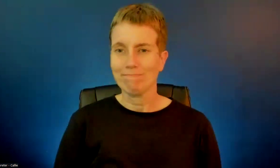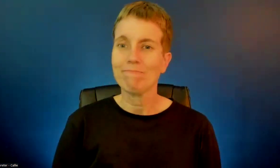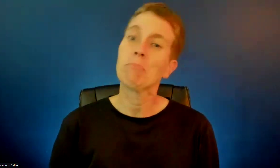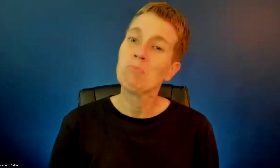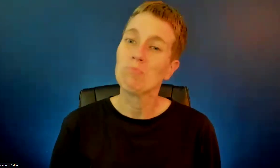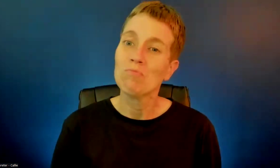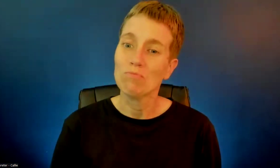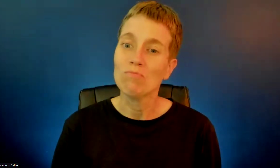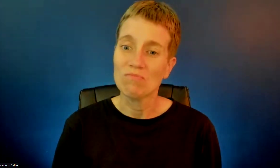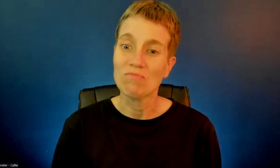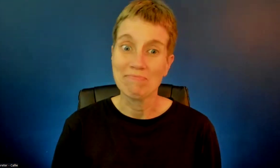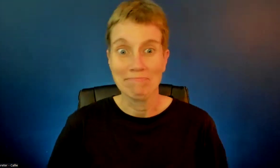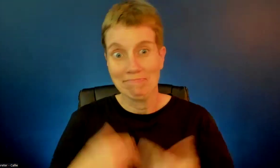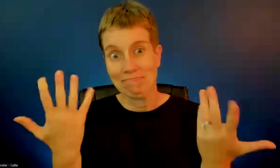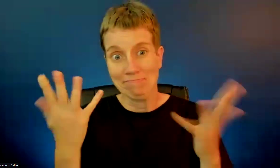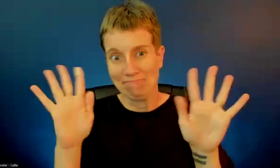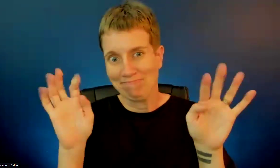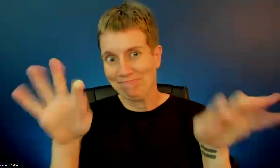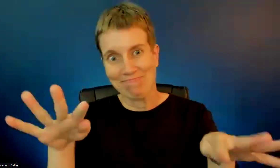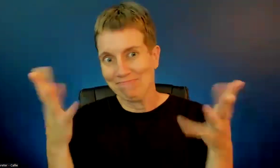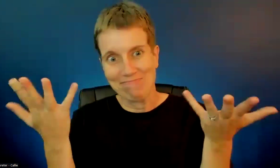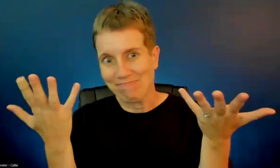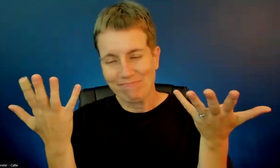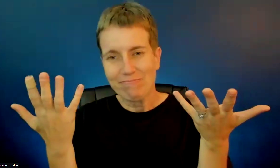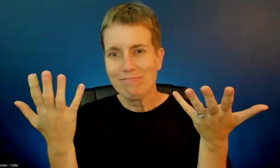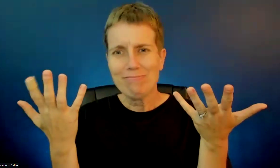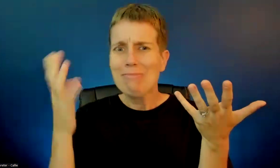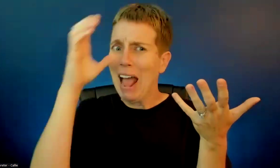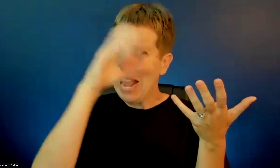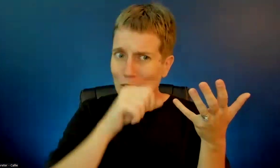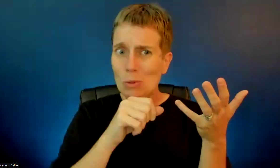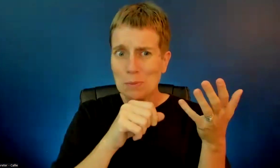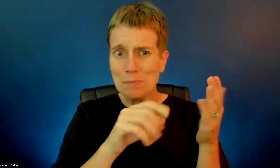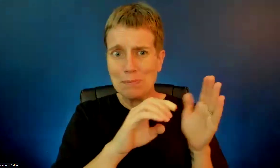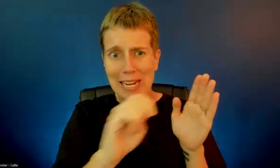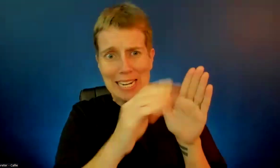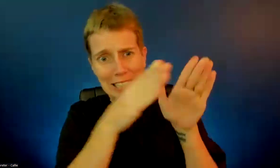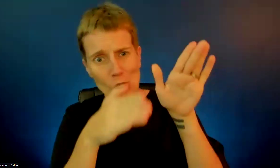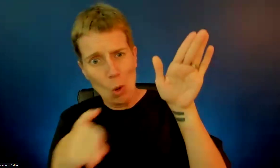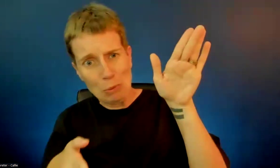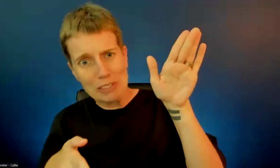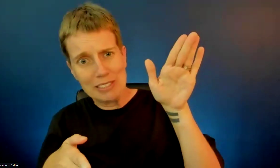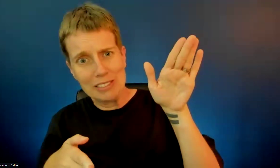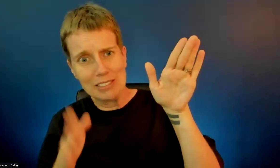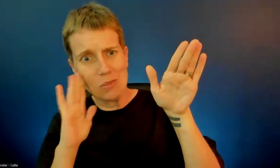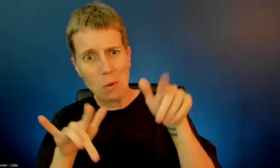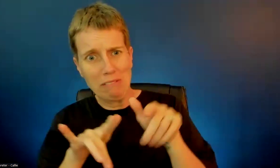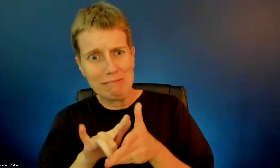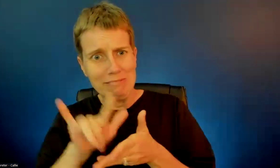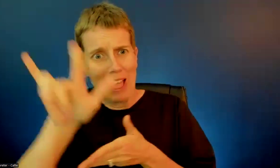Somewhere. You know, I'm assuming somewhere on the East Coast is where you'll fly out of